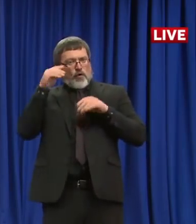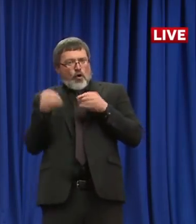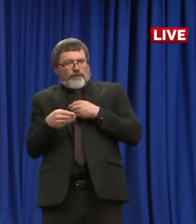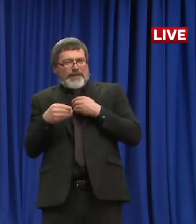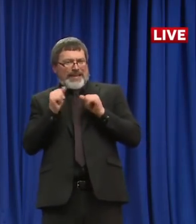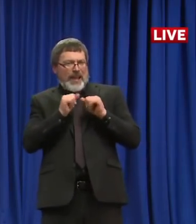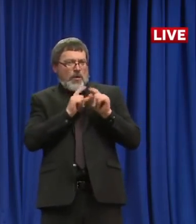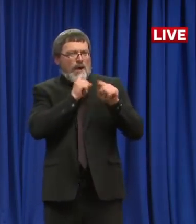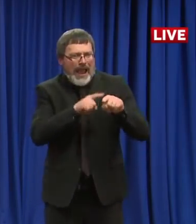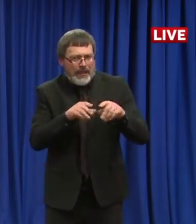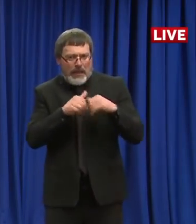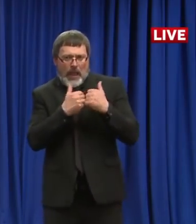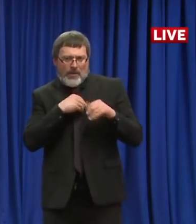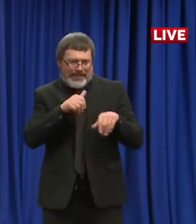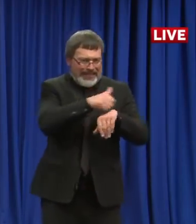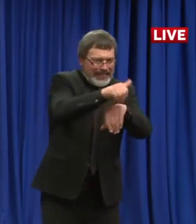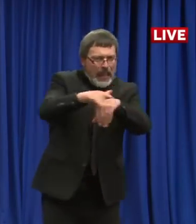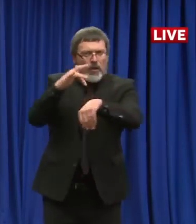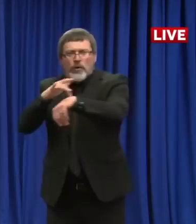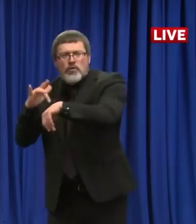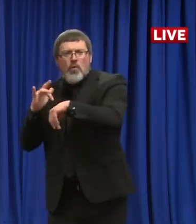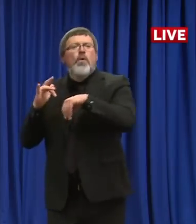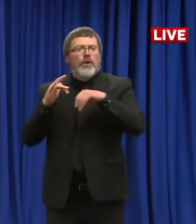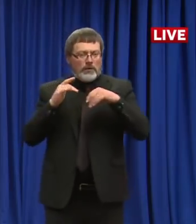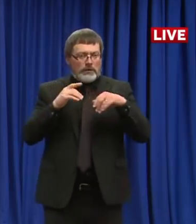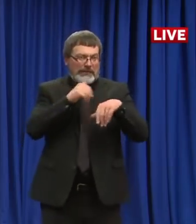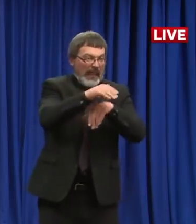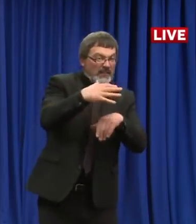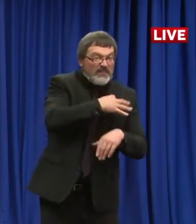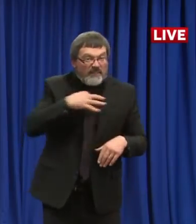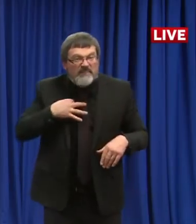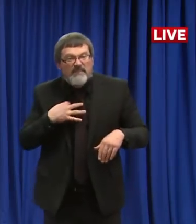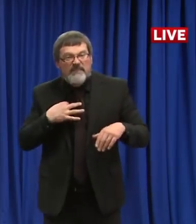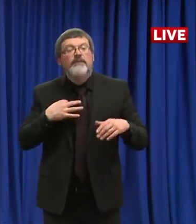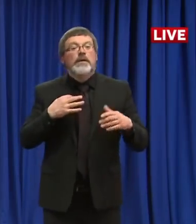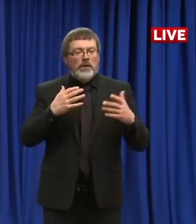can help to inform our ability to control and suppress this virus,